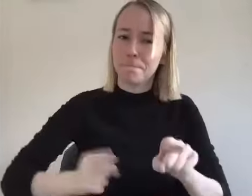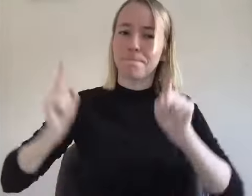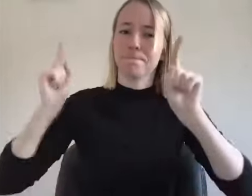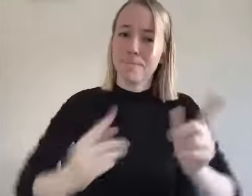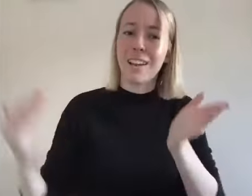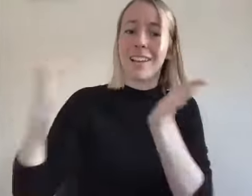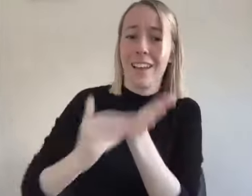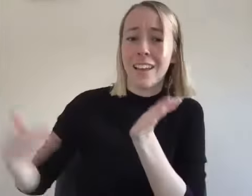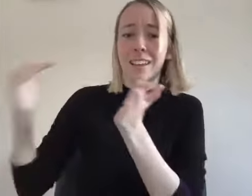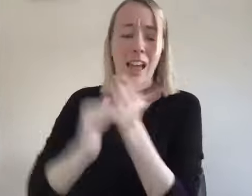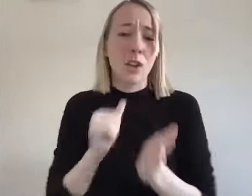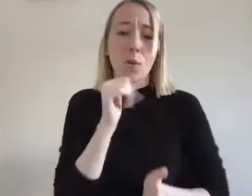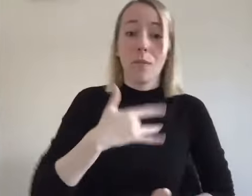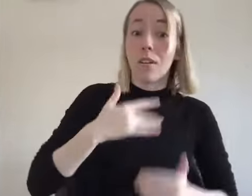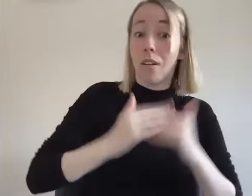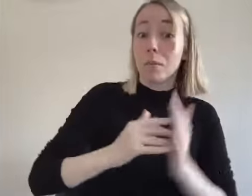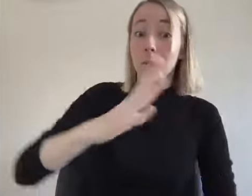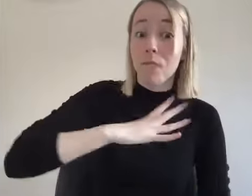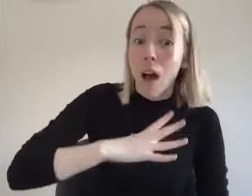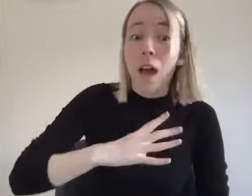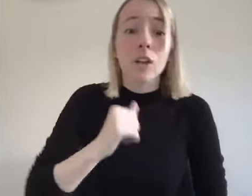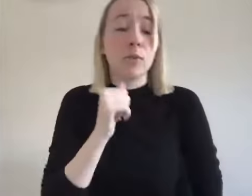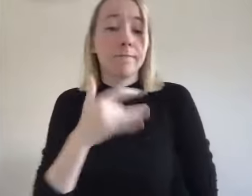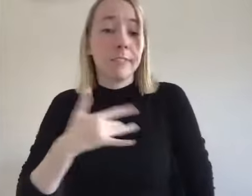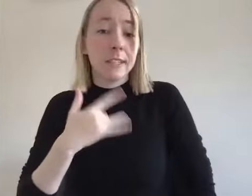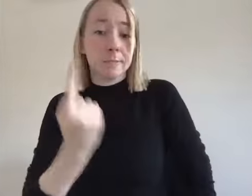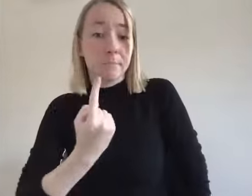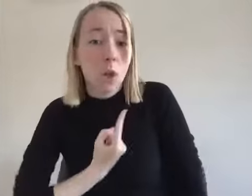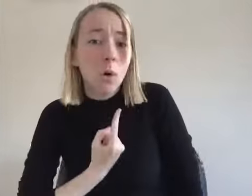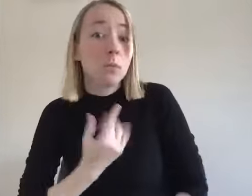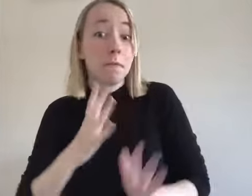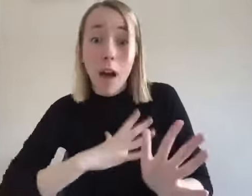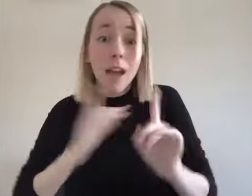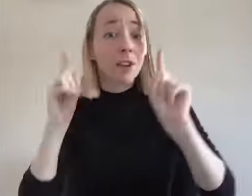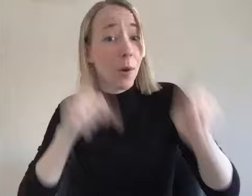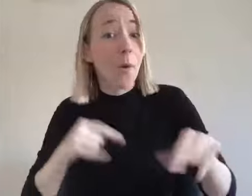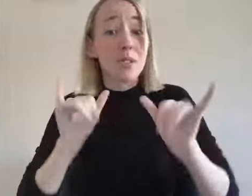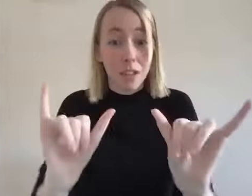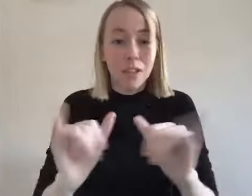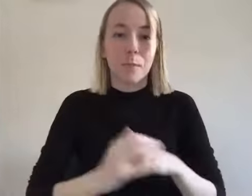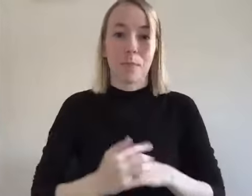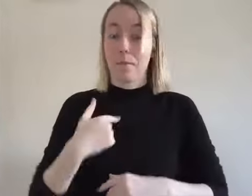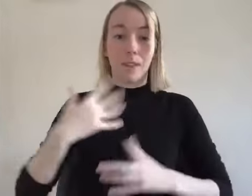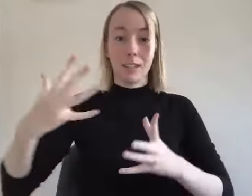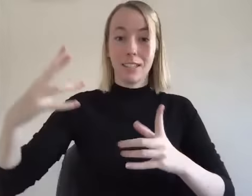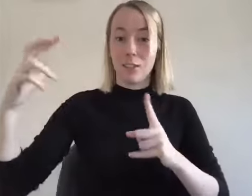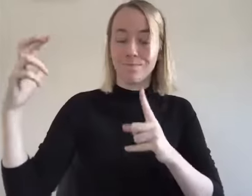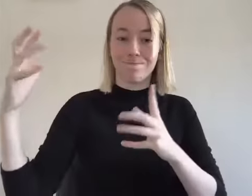back even through the uncomfortability even through those those unwanted unloved and alone feelings because when i got my recovery